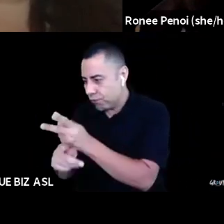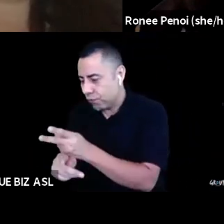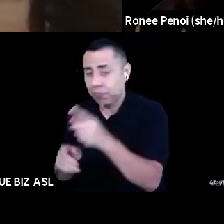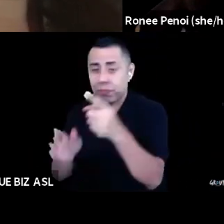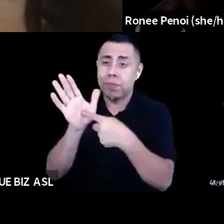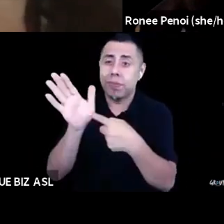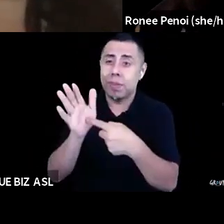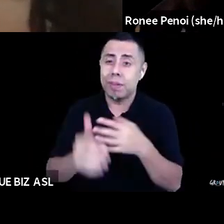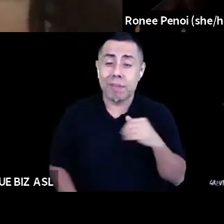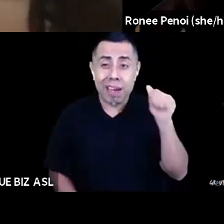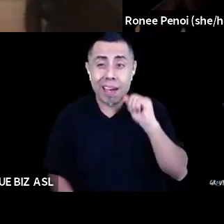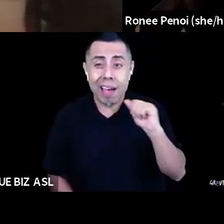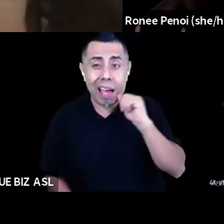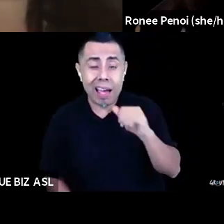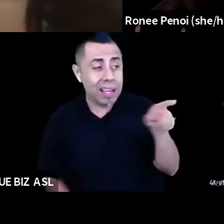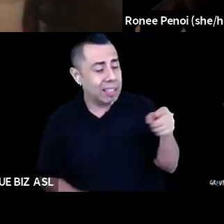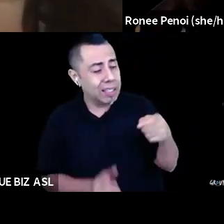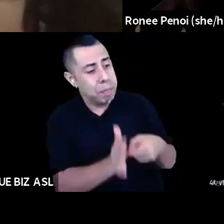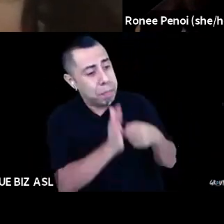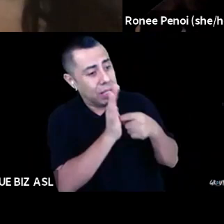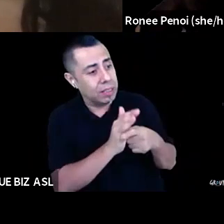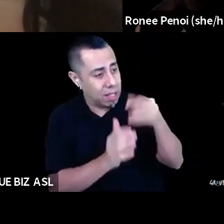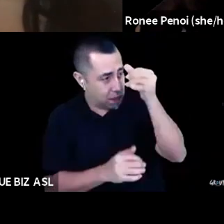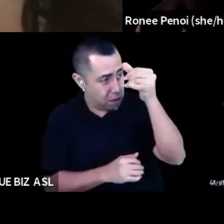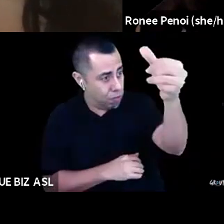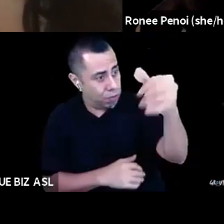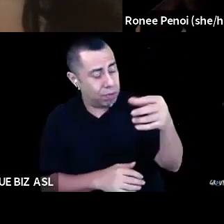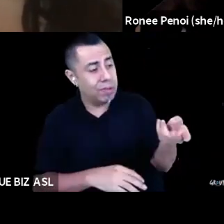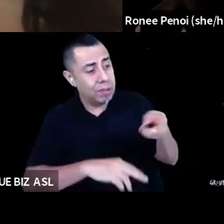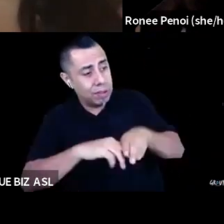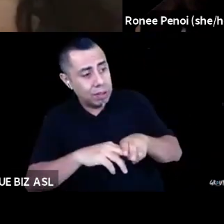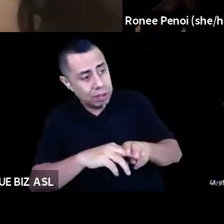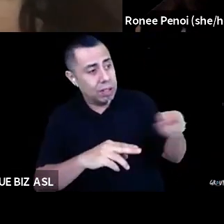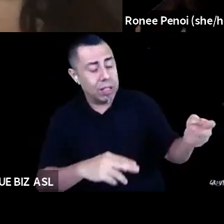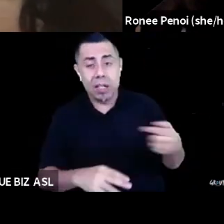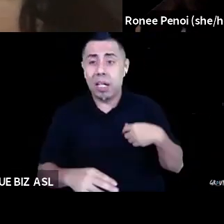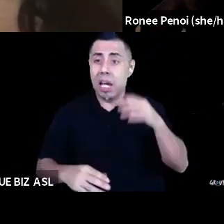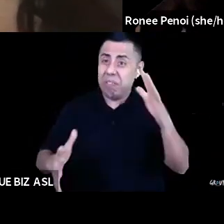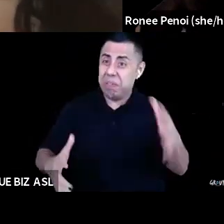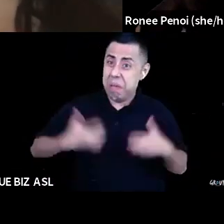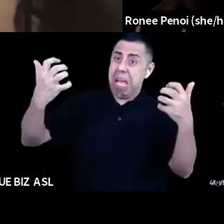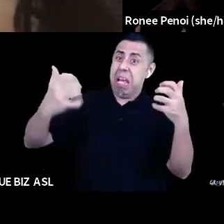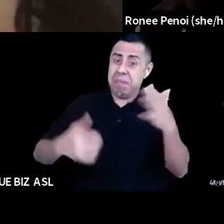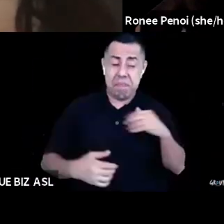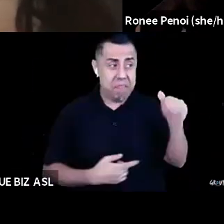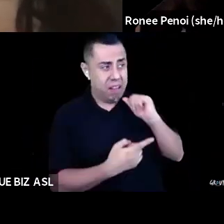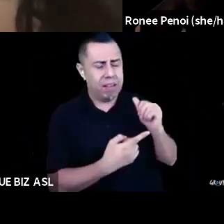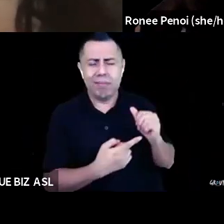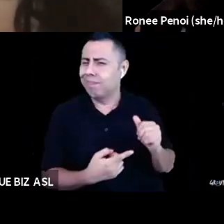more time to get in and out of the car, why would I be upset with time itself if it needs a little bit more to get